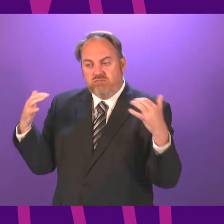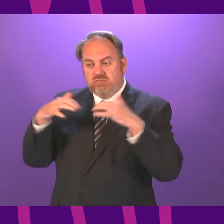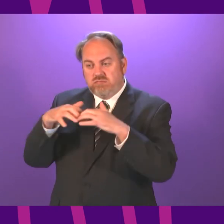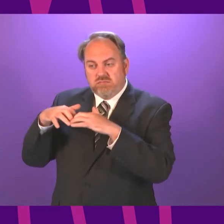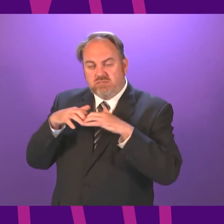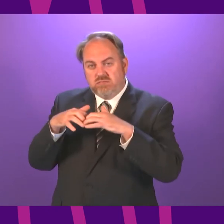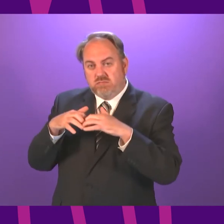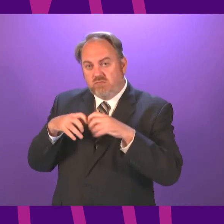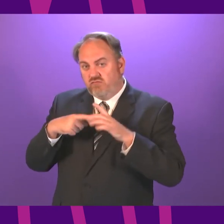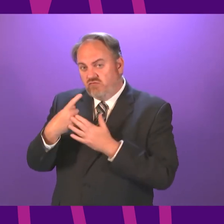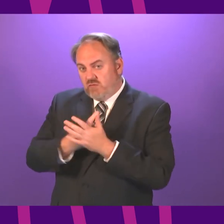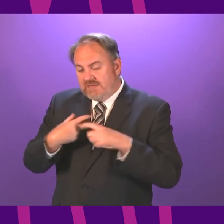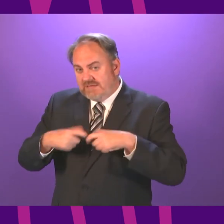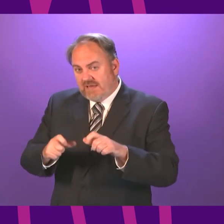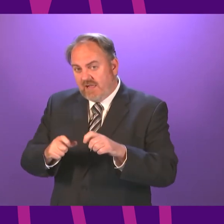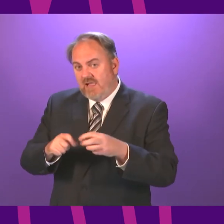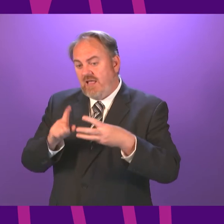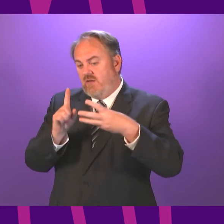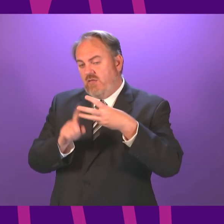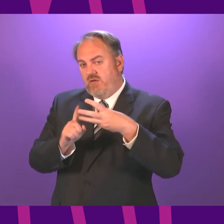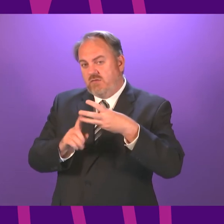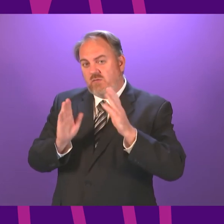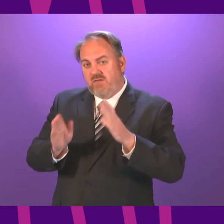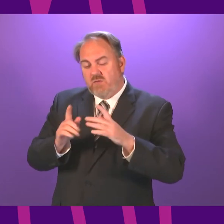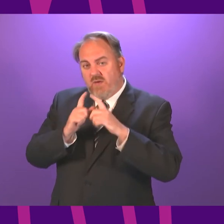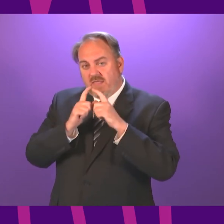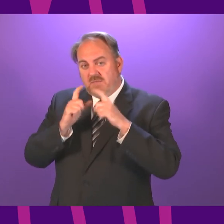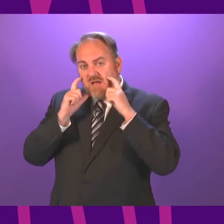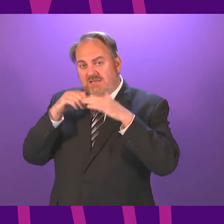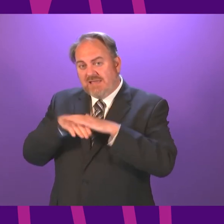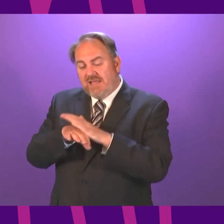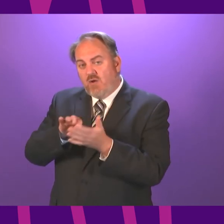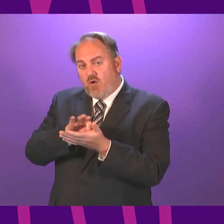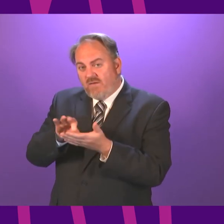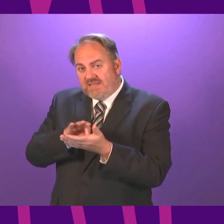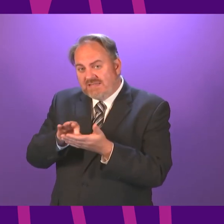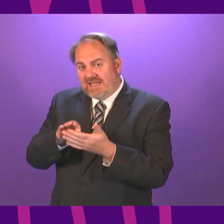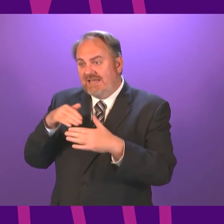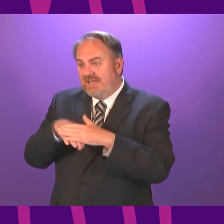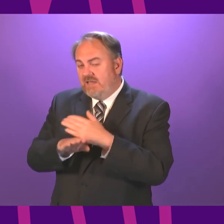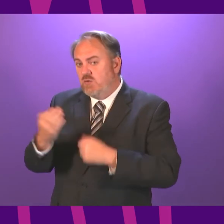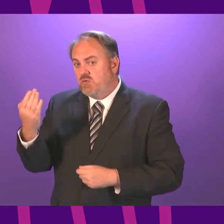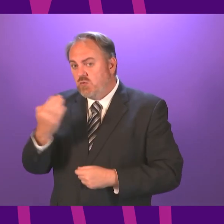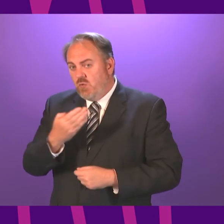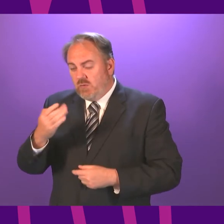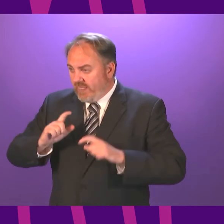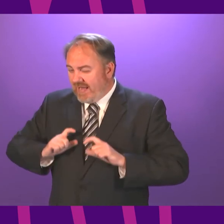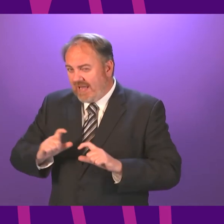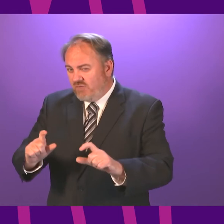will the mitigations after the 9th of August include the wearing of masks in offices and in schools? First Minister.